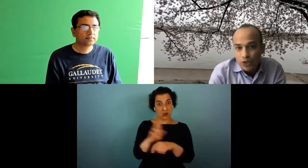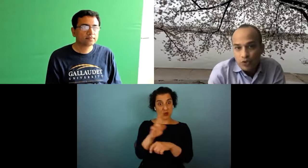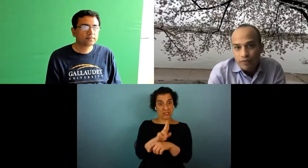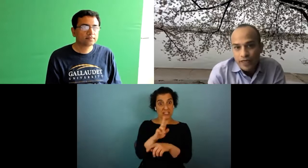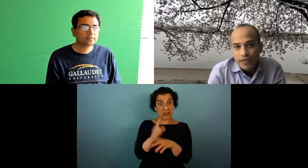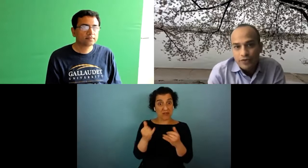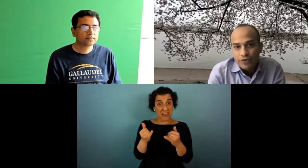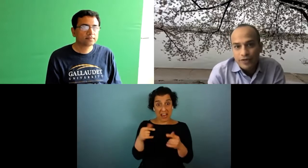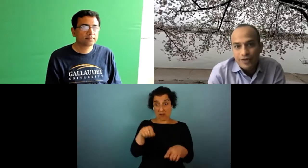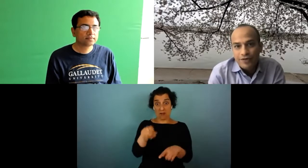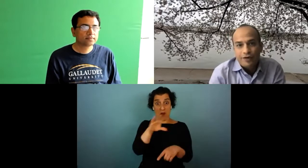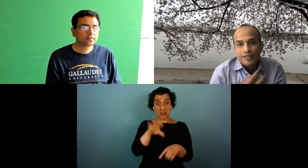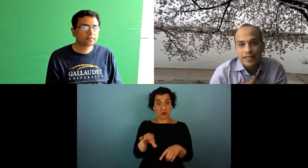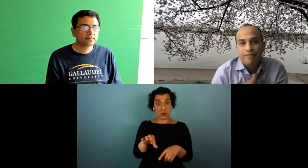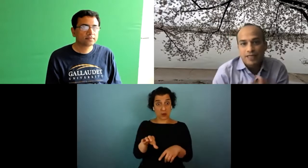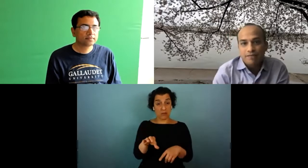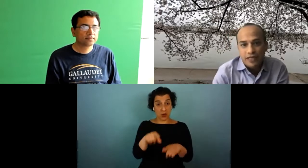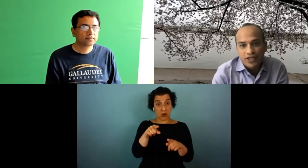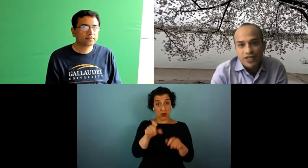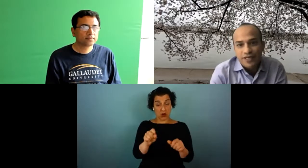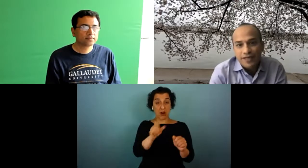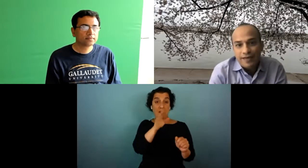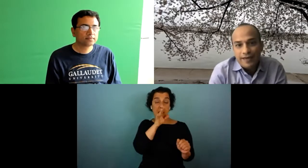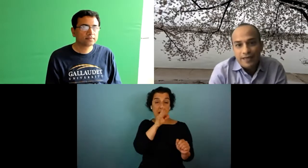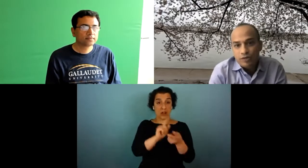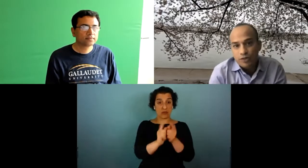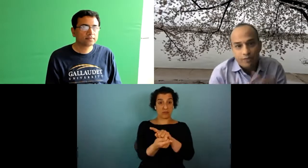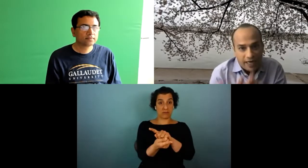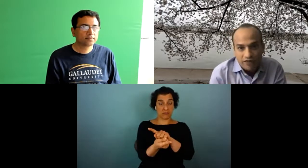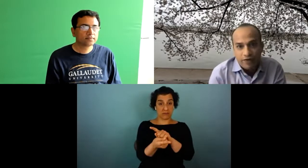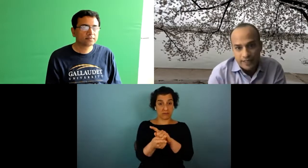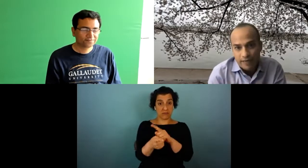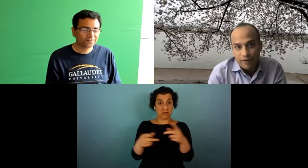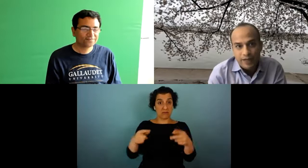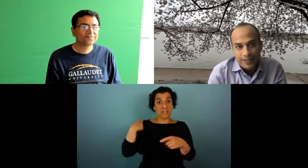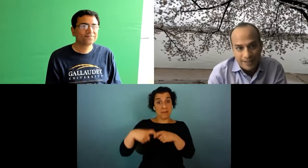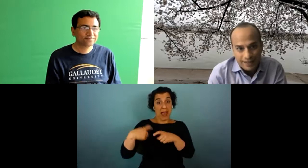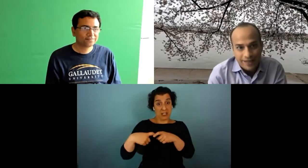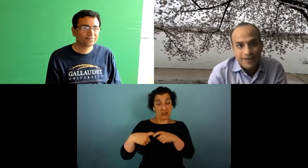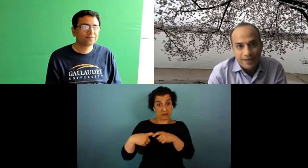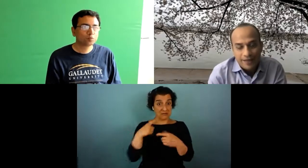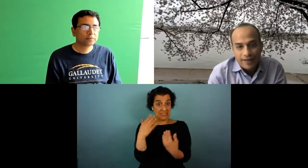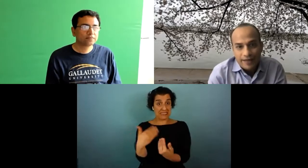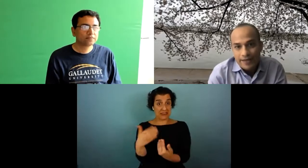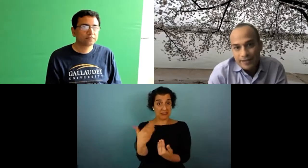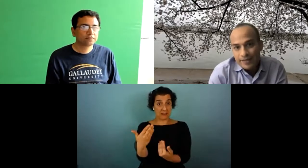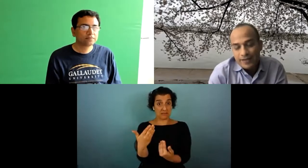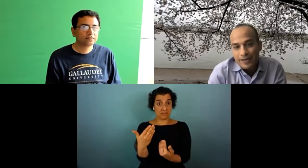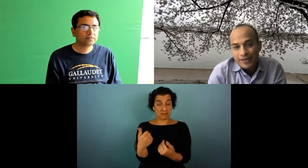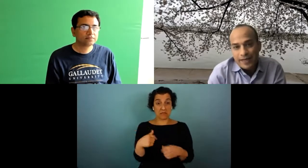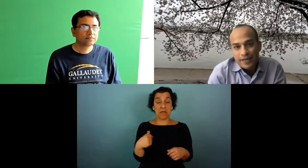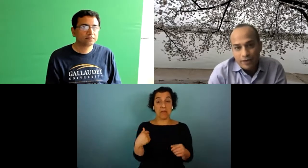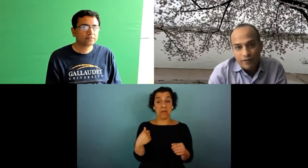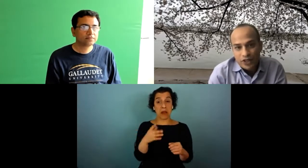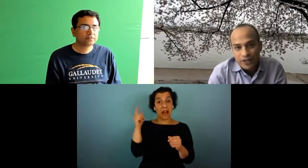now on zoom right you could translate my speech into spanish for example very easily and i think it's